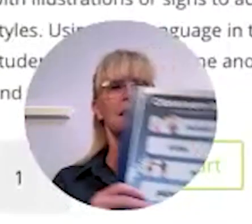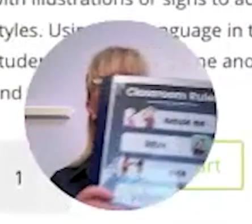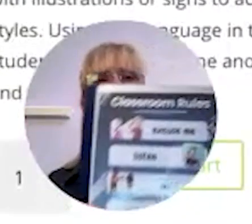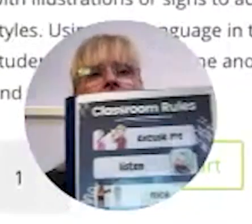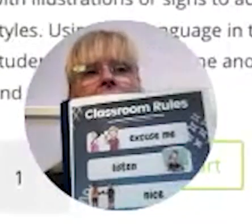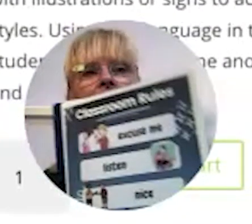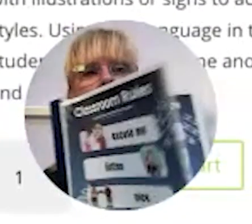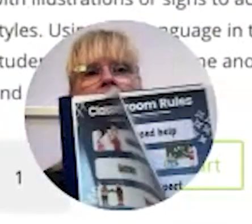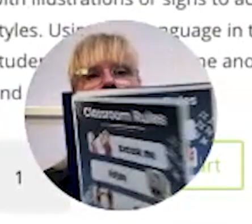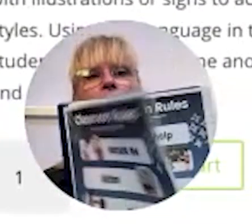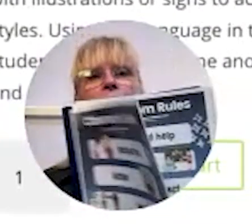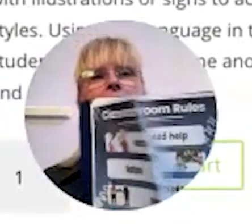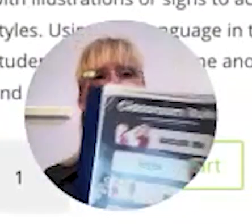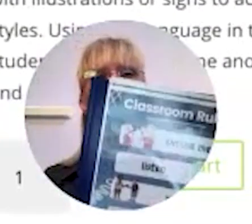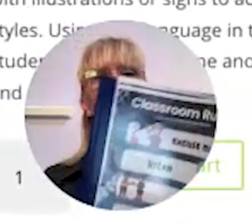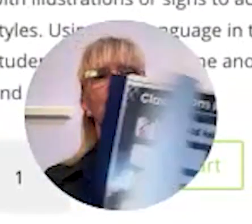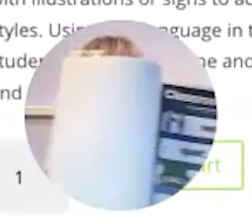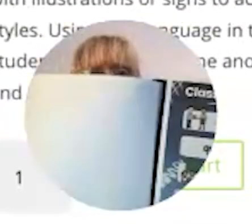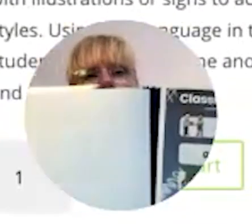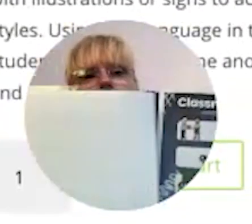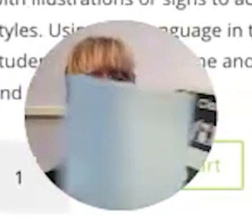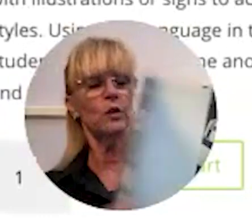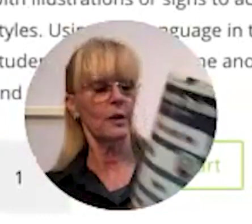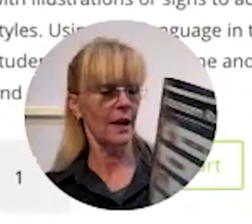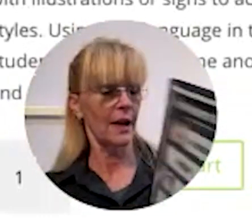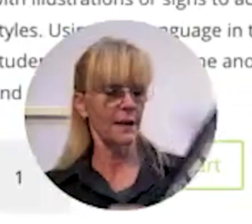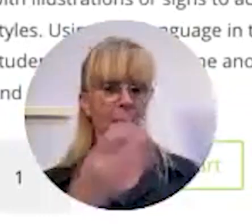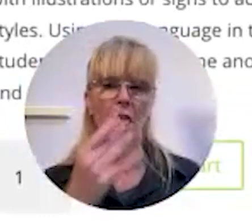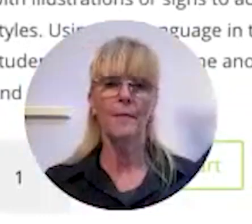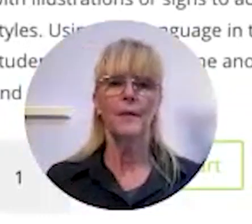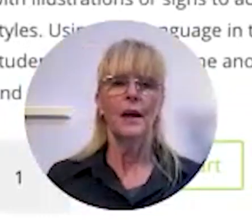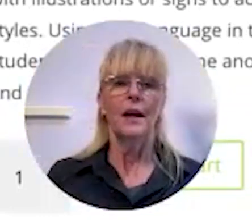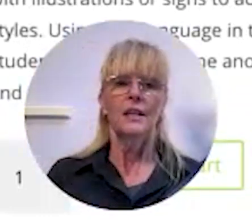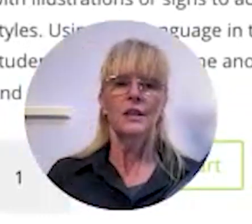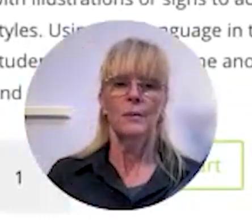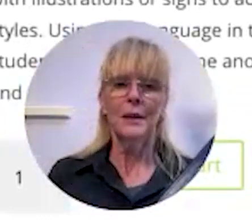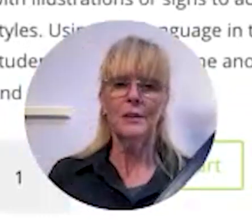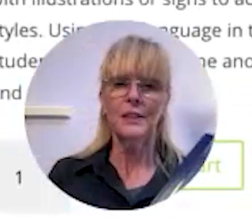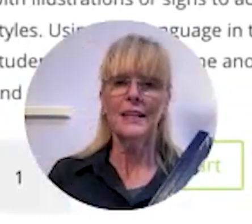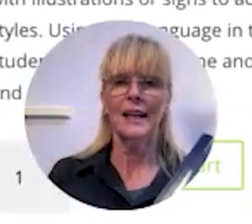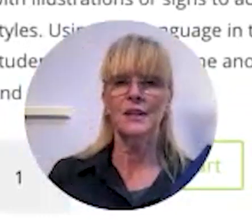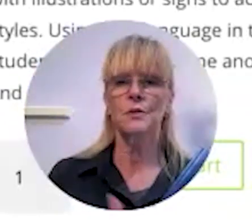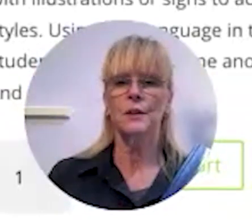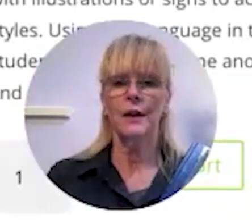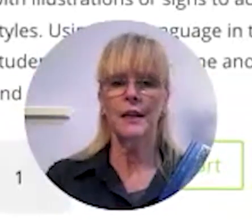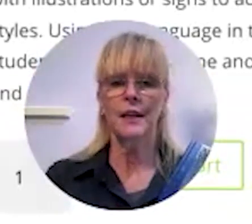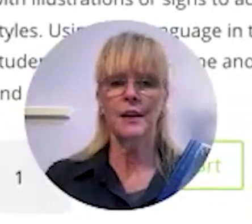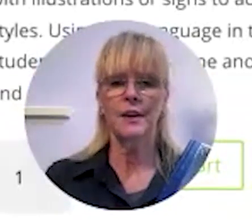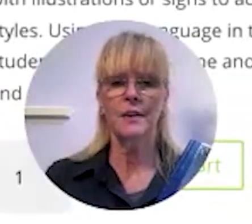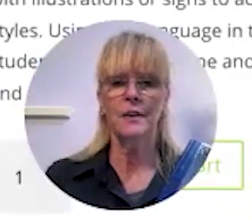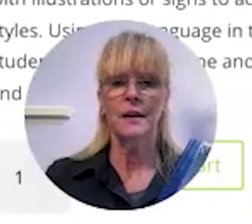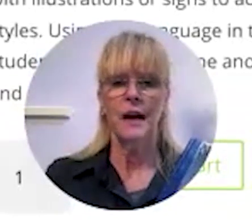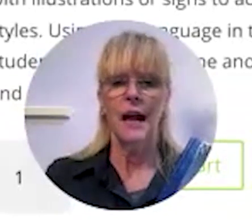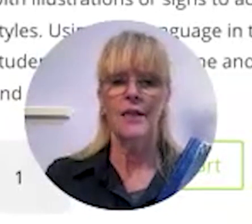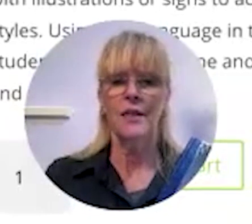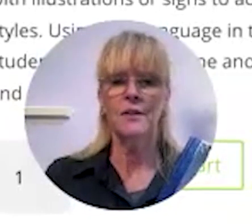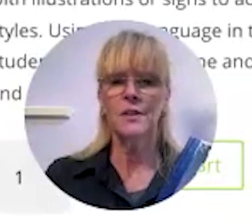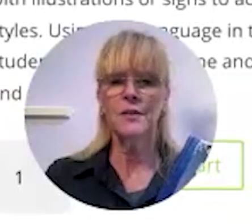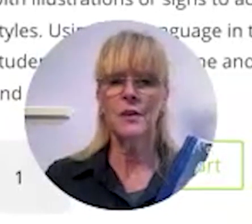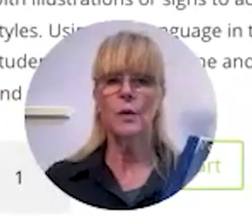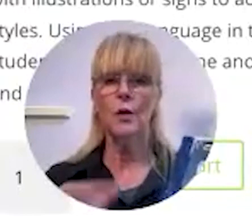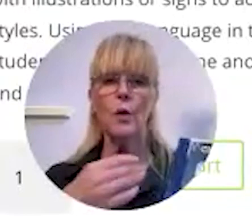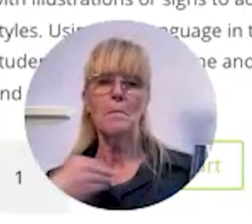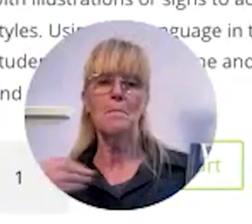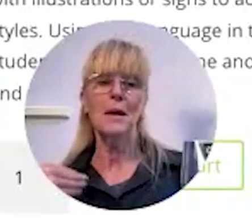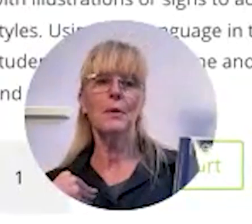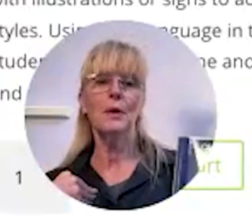on tick tock um you can see here this is what they look like so I'm gonna go to the next one right here and those